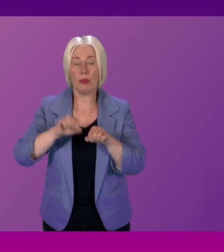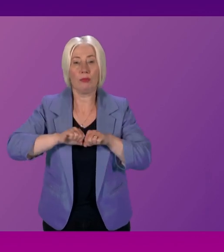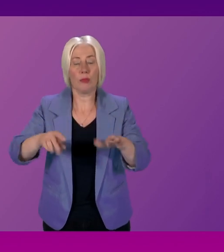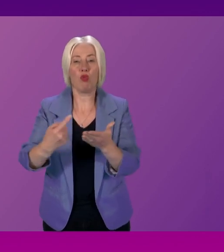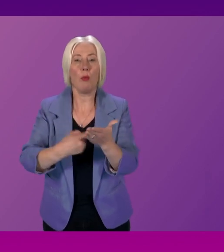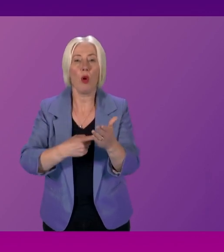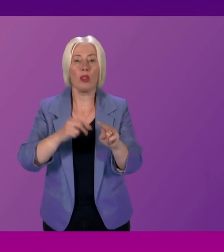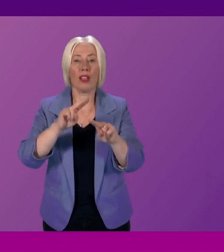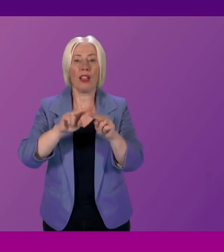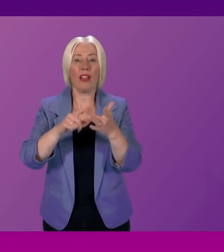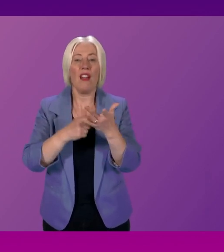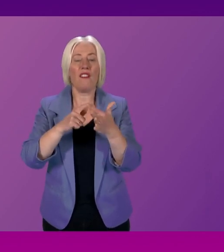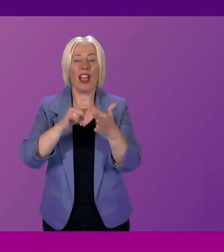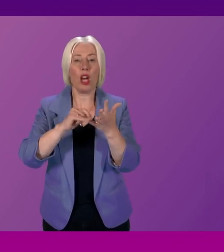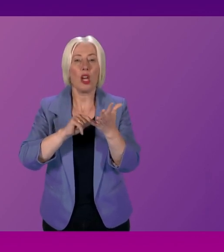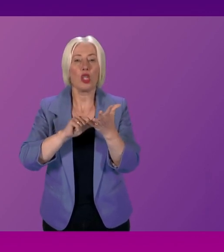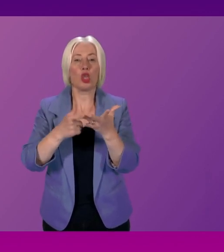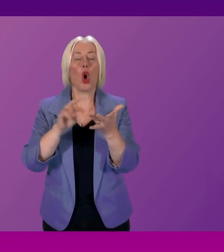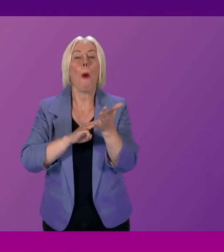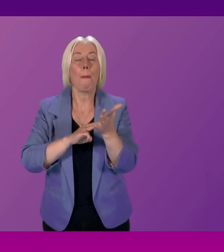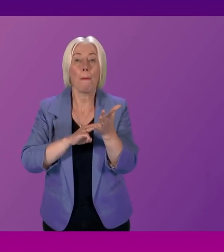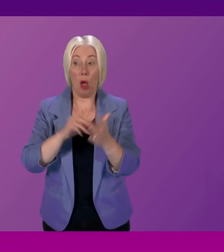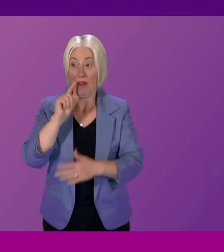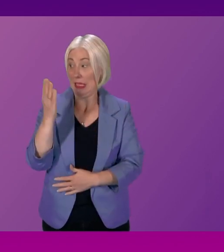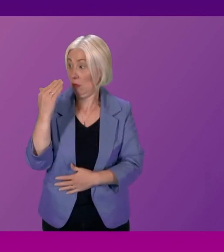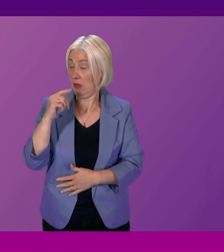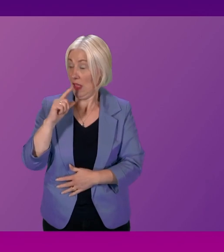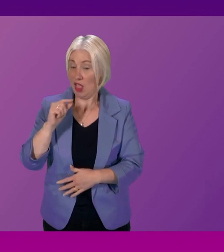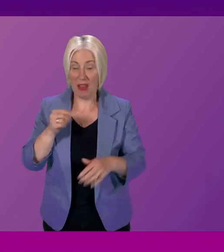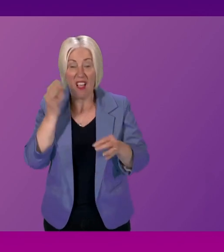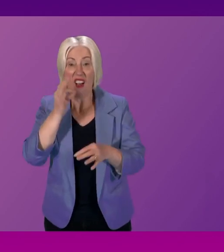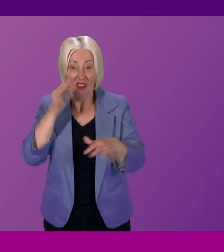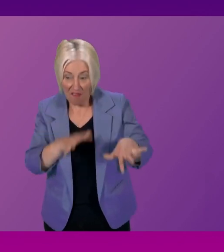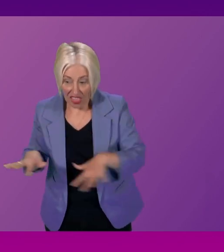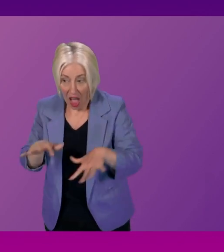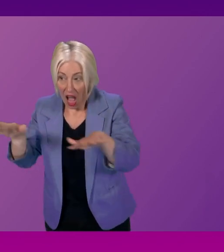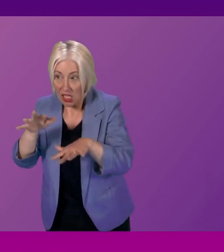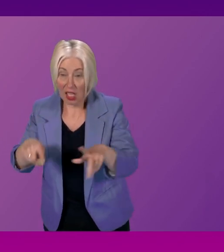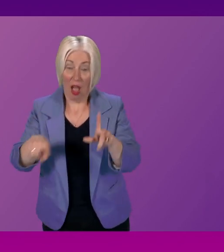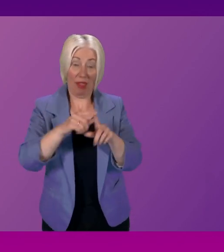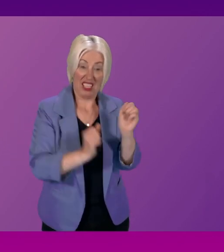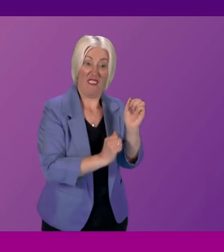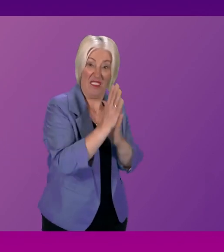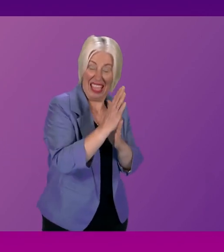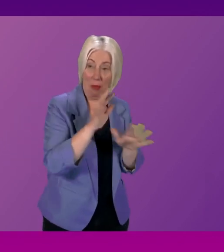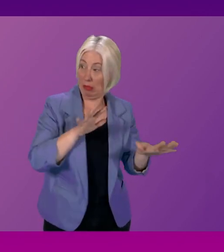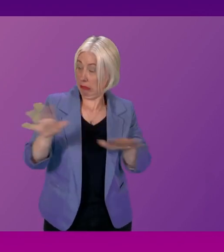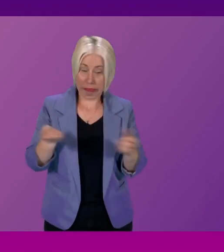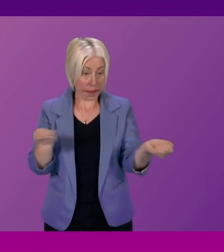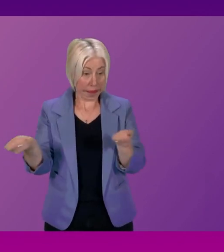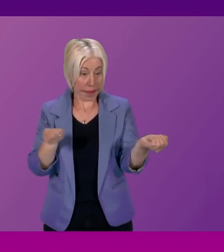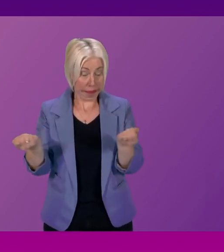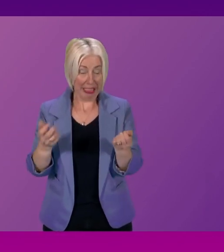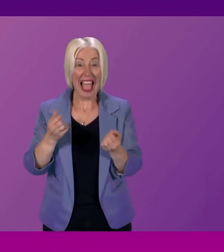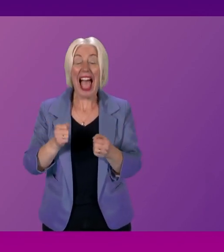In the last seven days, we've seen them tackle floods and flames. Our fireys are gathered outside right